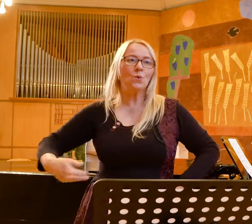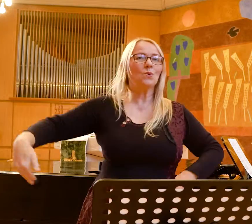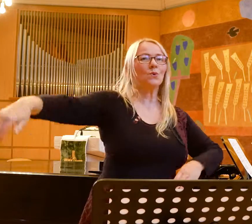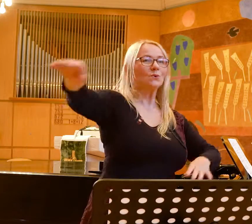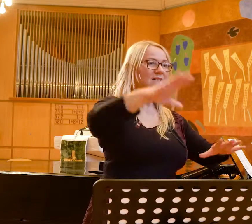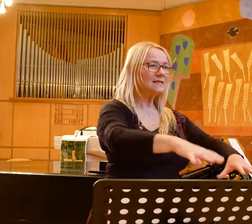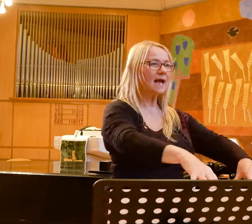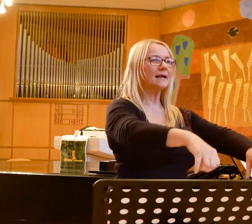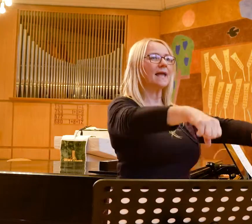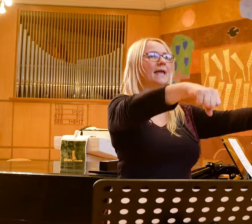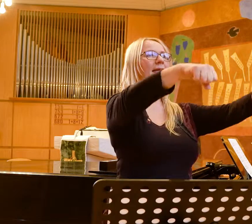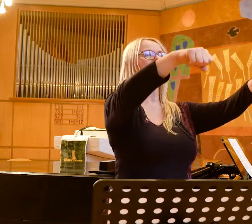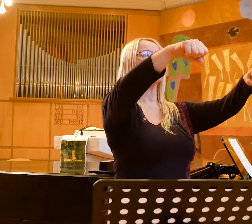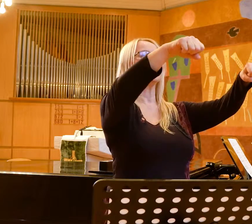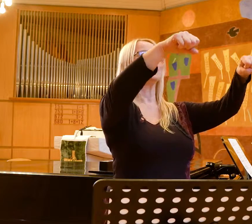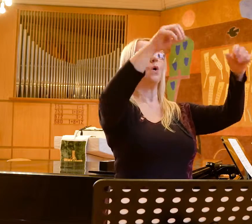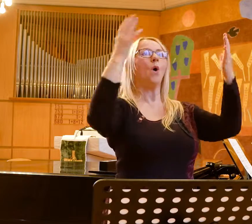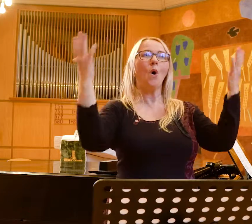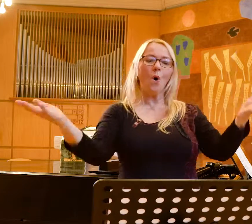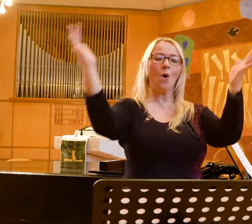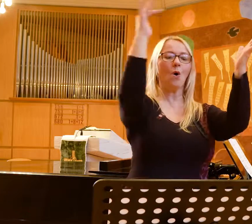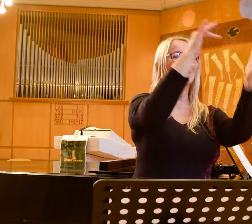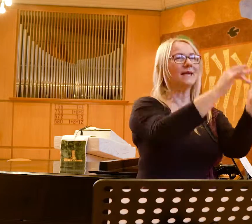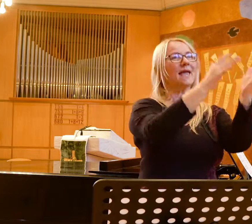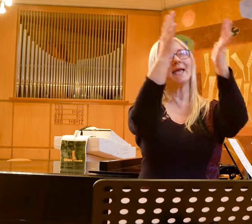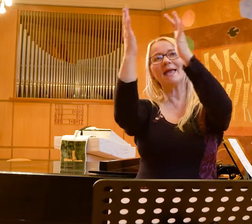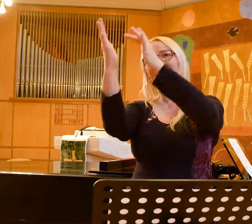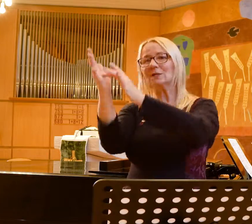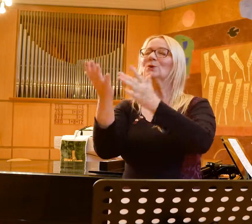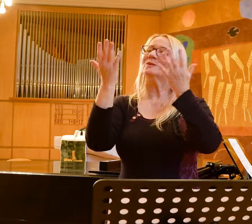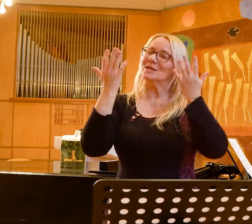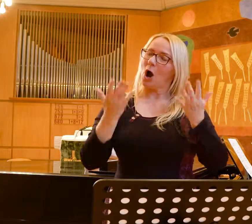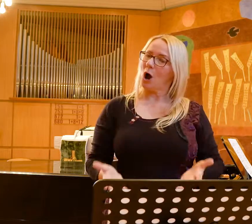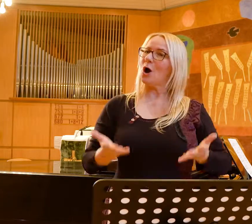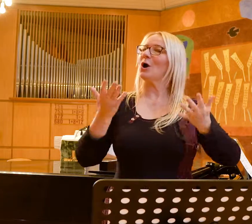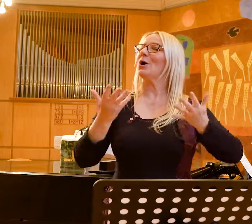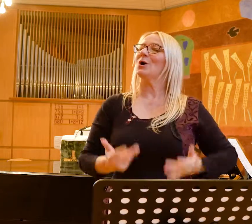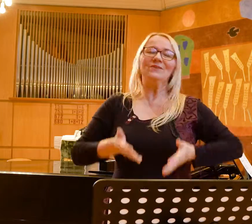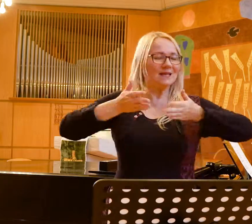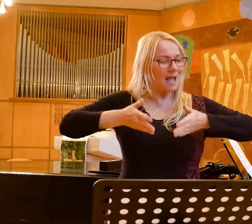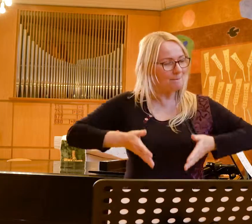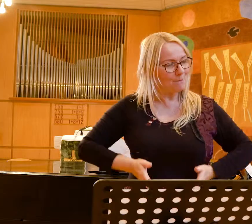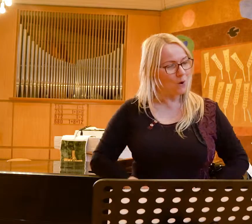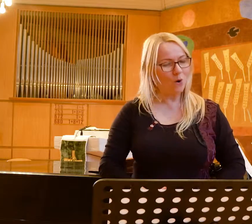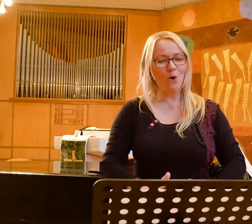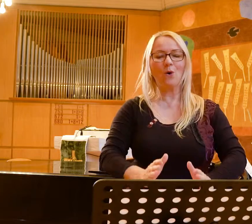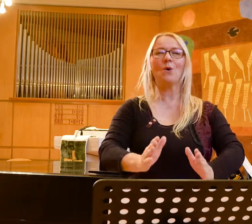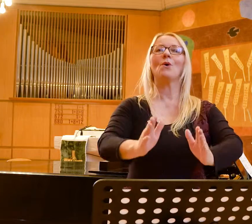O Jesus, born on this day